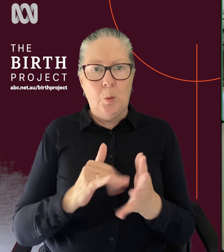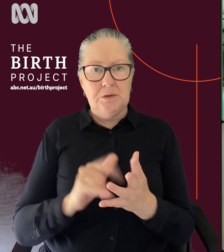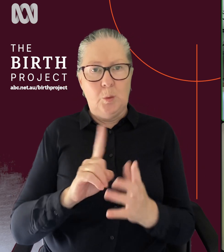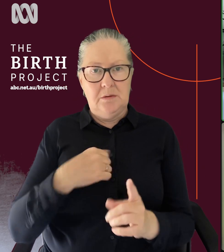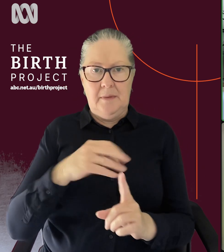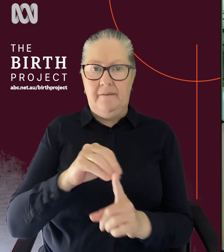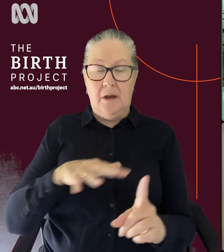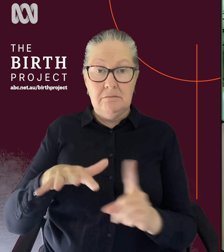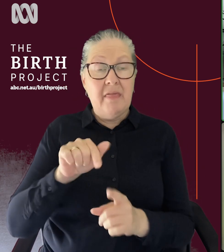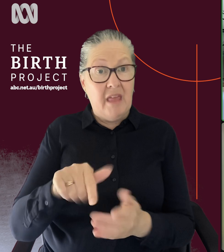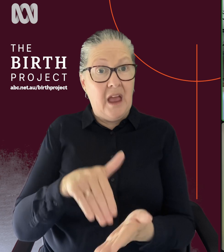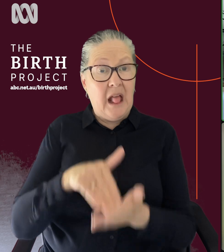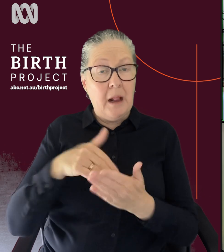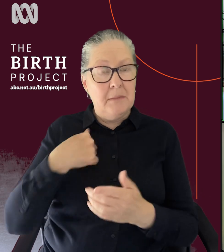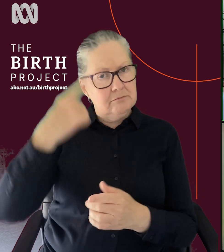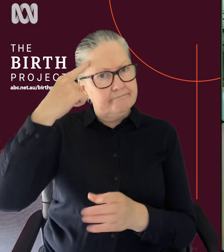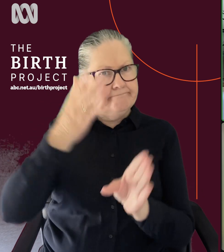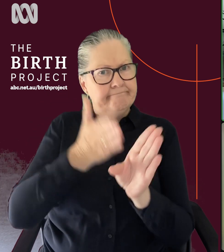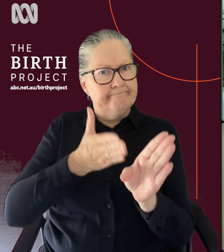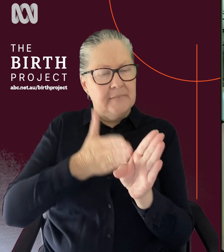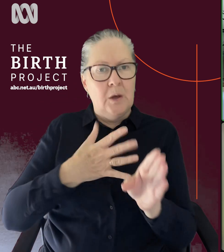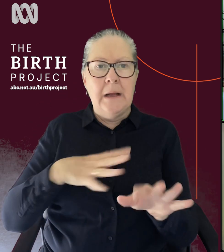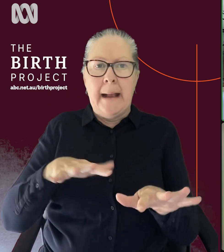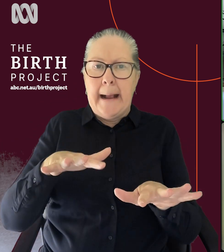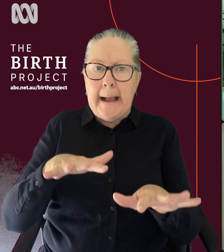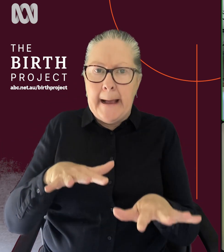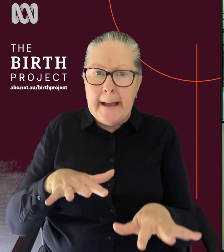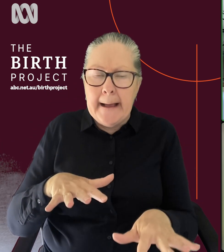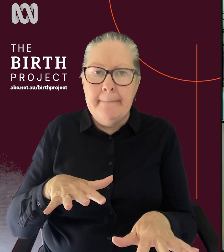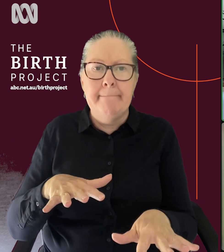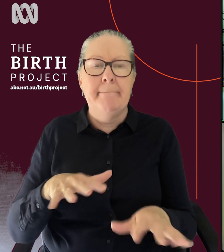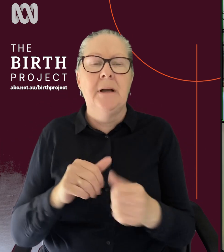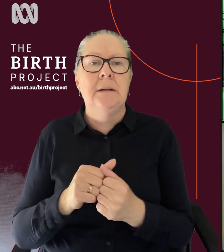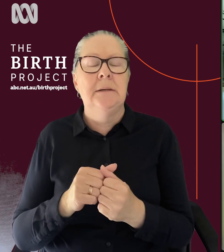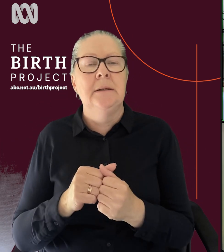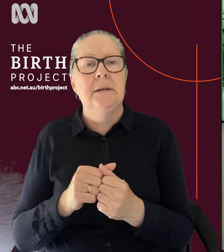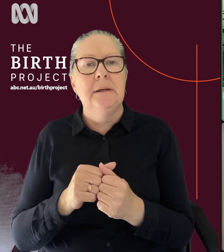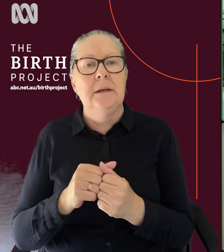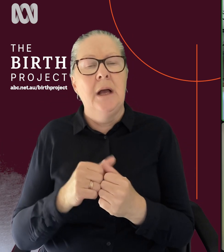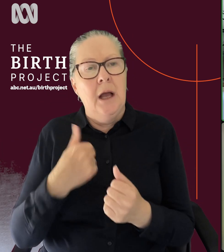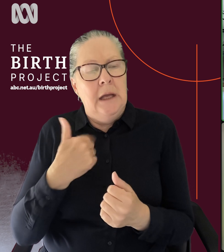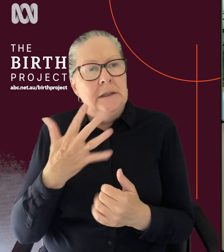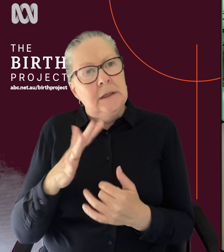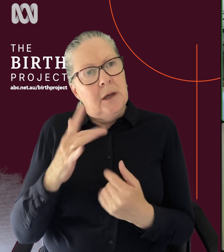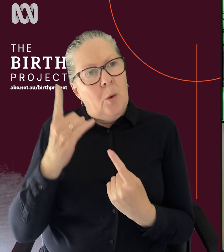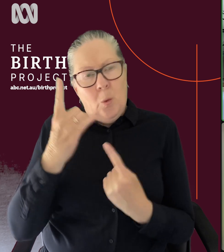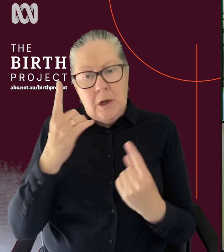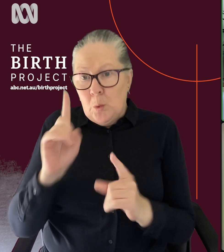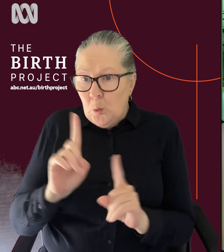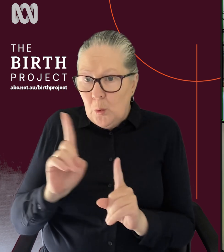And it does really help you psychologically to stay calm and all those kinds of things. I wondered, you know, what do